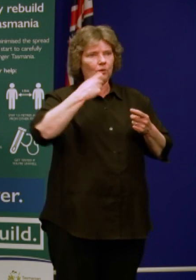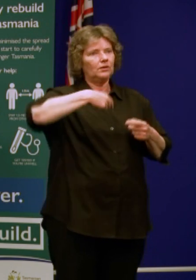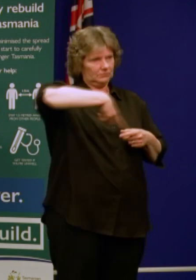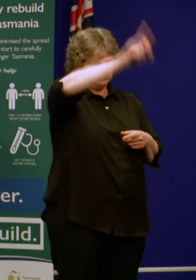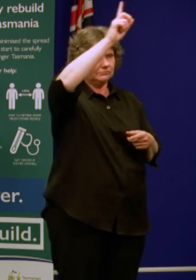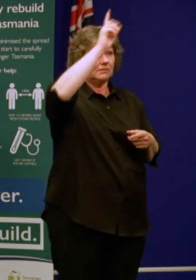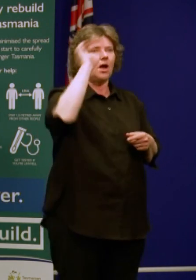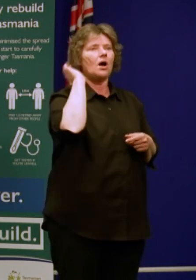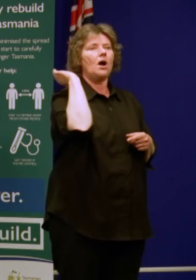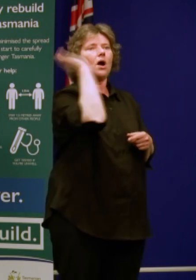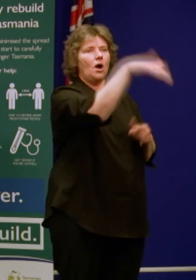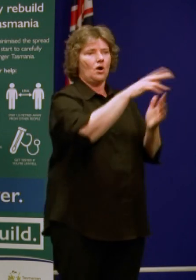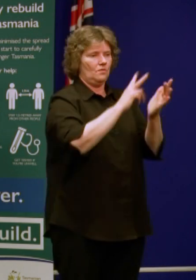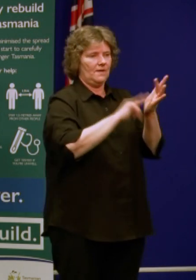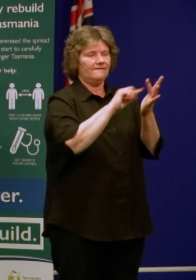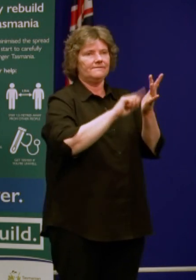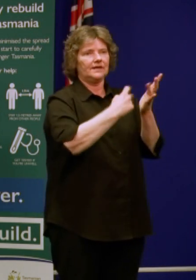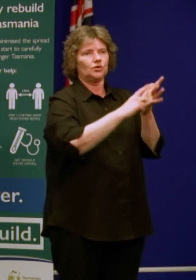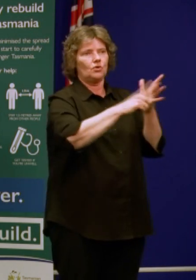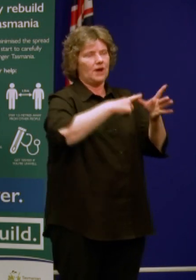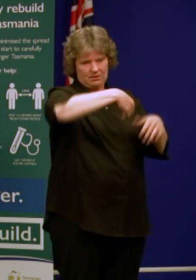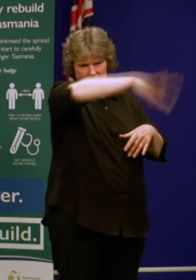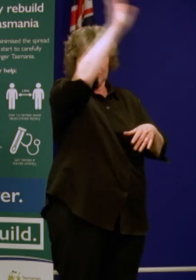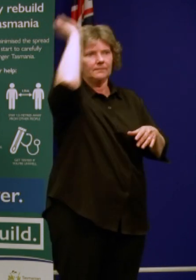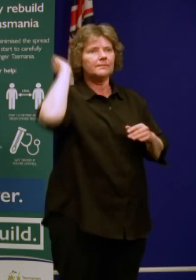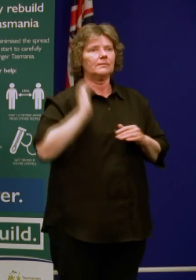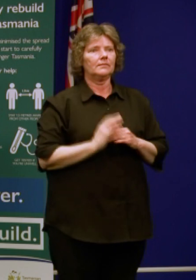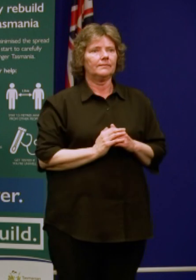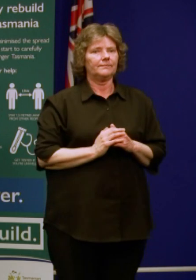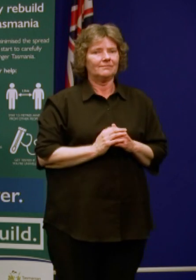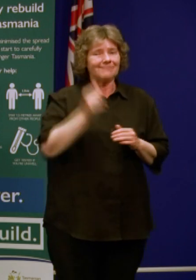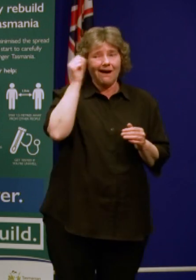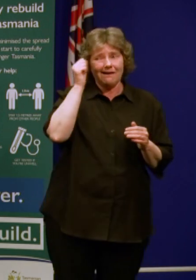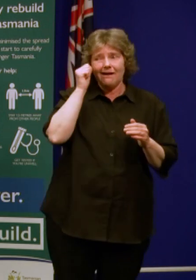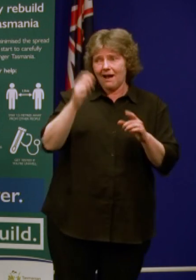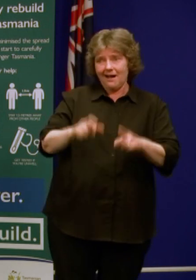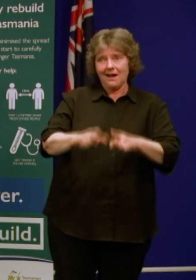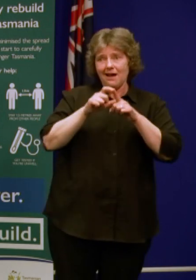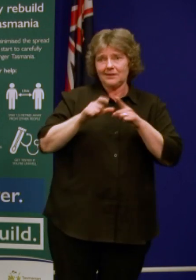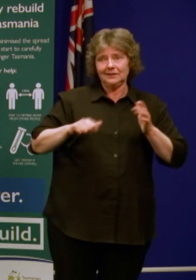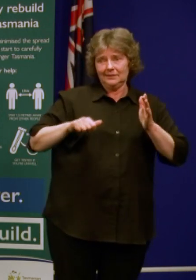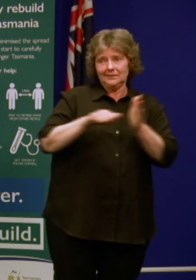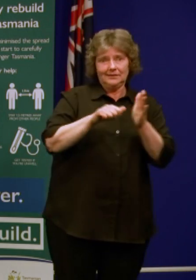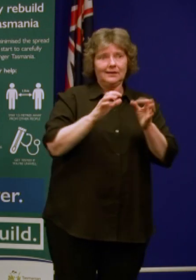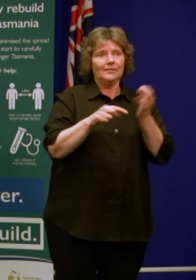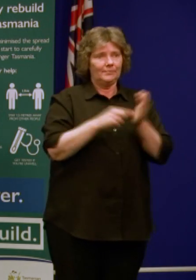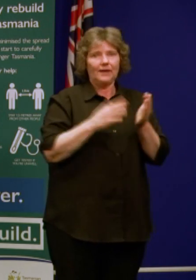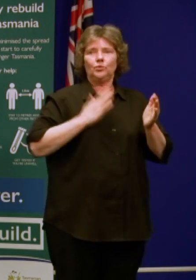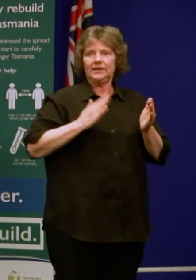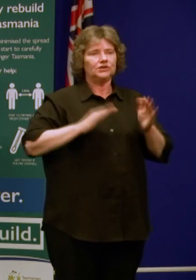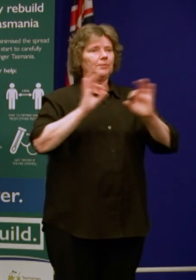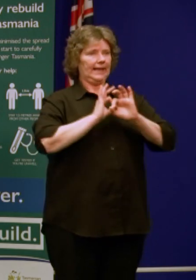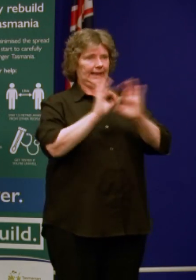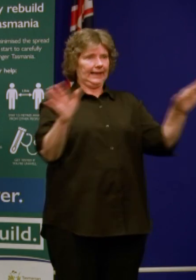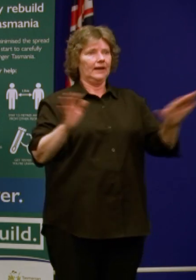but at the end of the day, we need to be very clear in terms of what's occurring with our borders, and they will be turned back